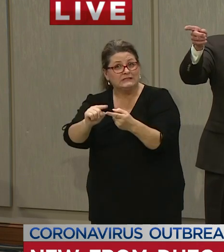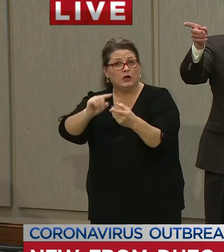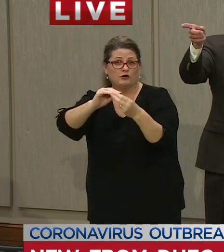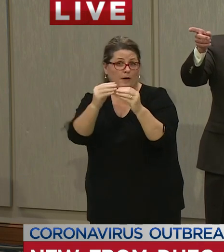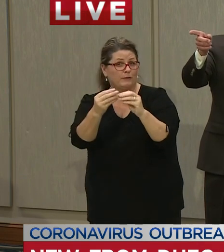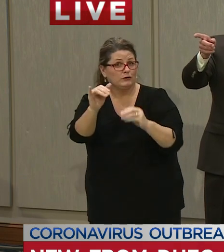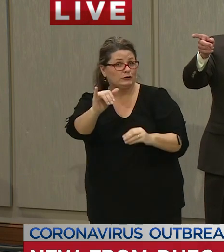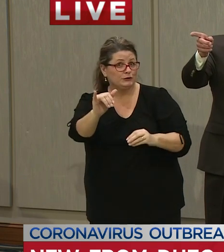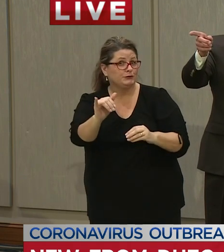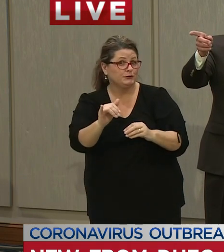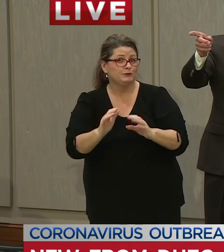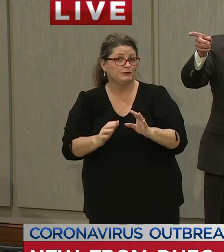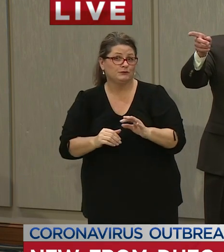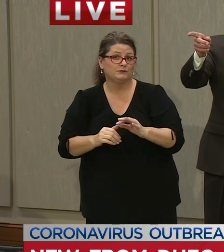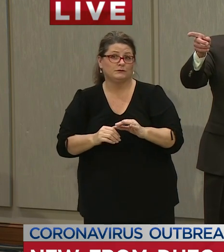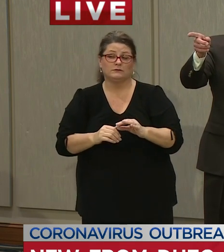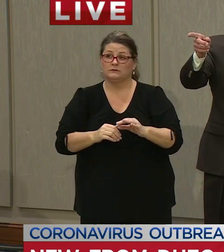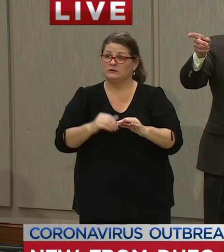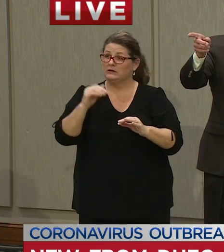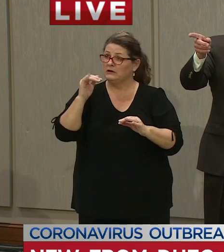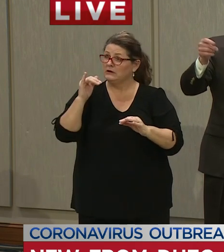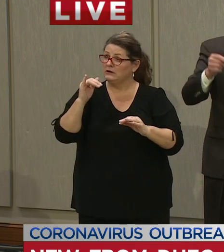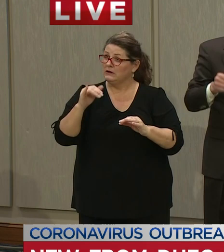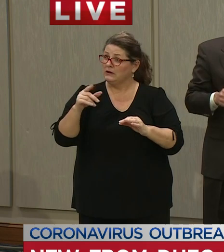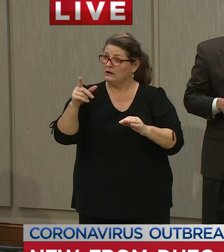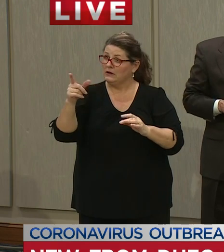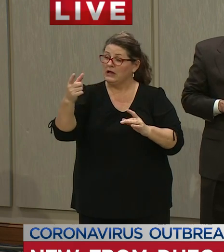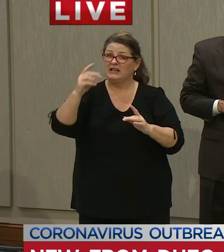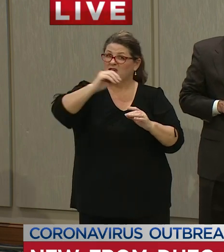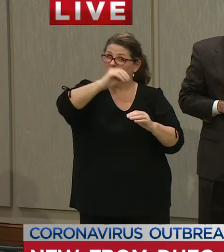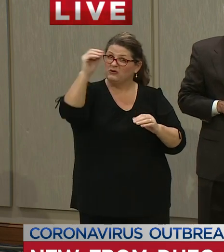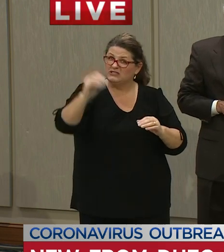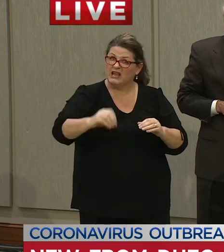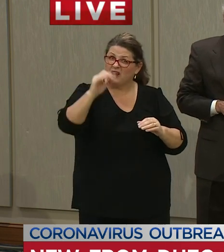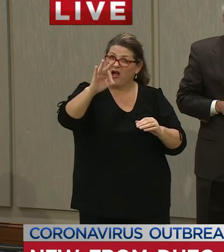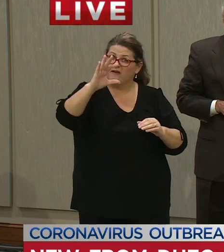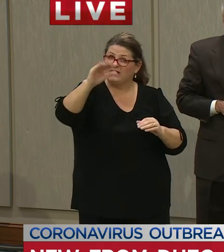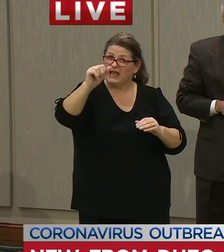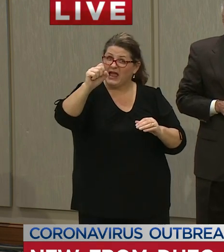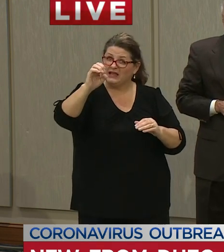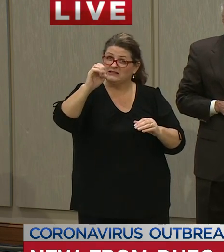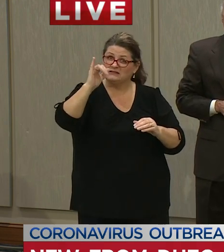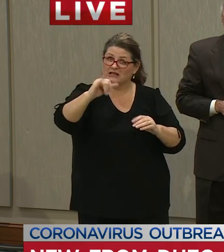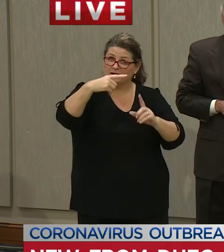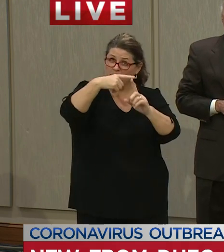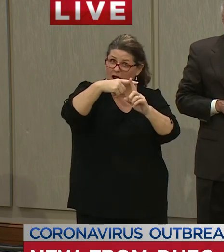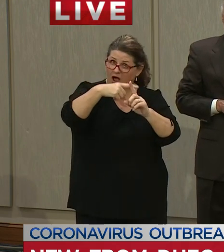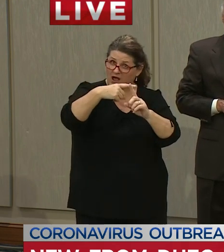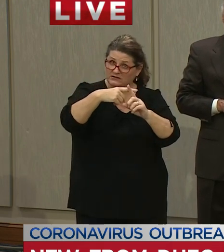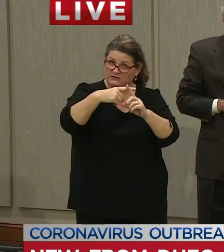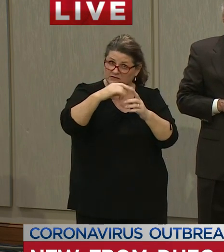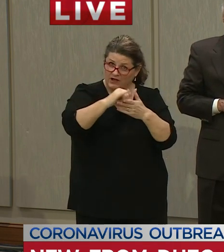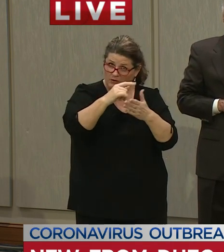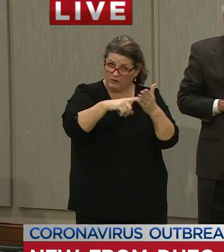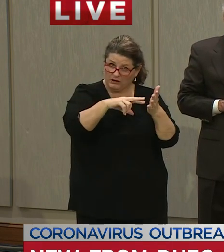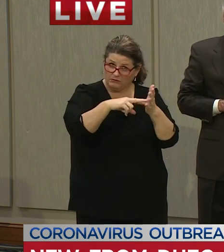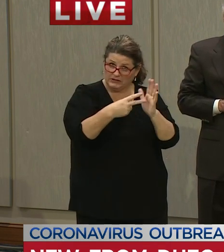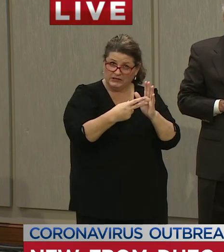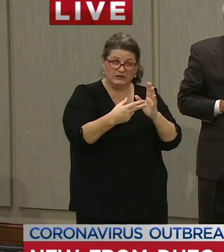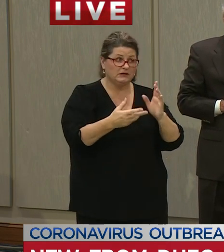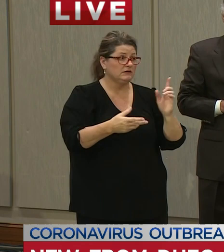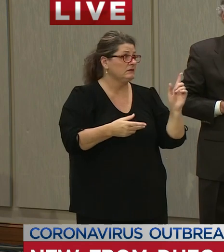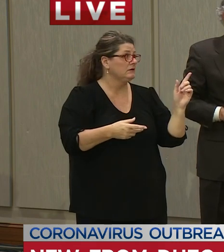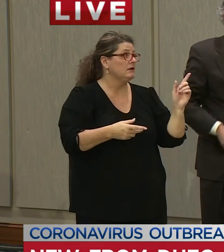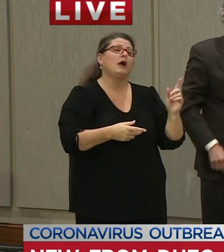back positive that we're looking at does that answer your question i guess is it the percentage of cases that come back positive is that a way of looking at a curve plateauing or